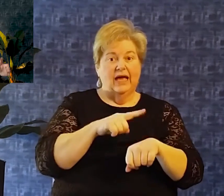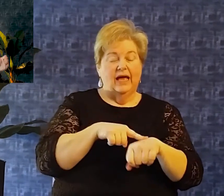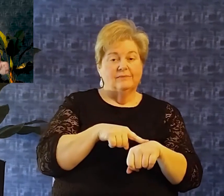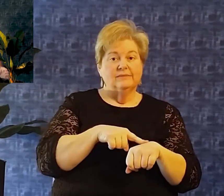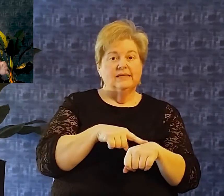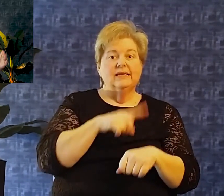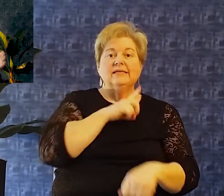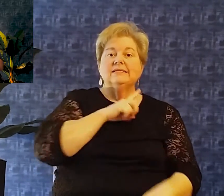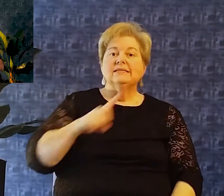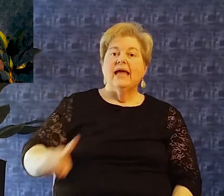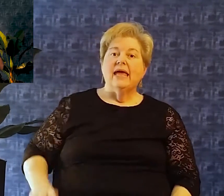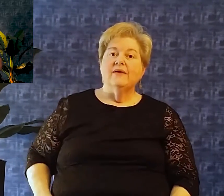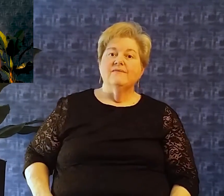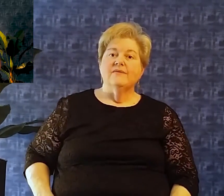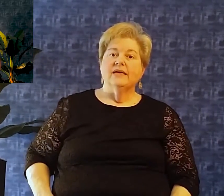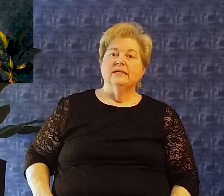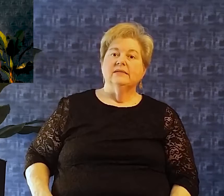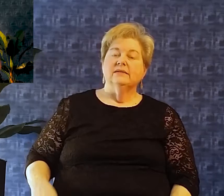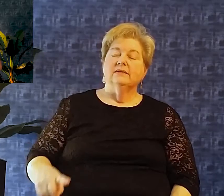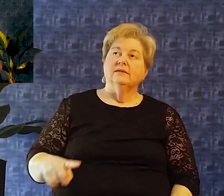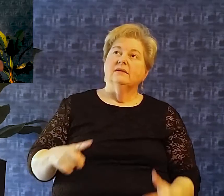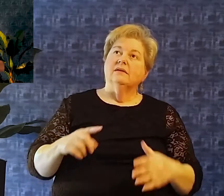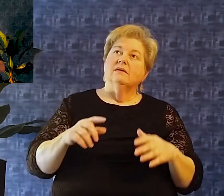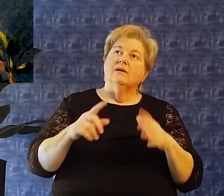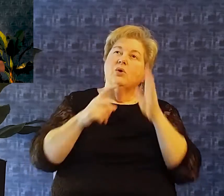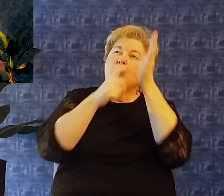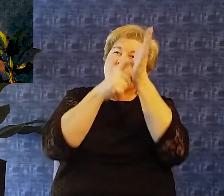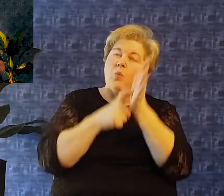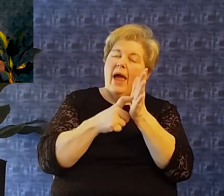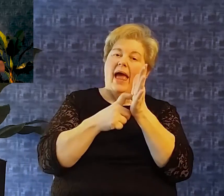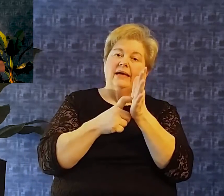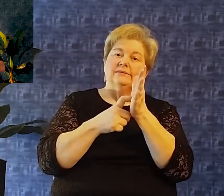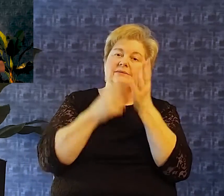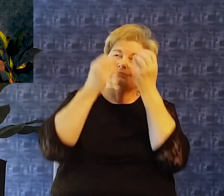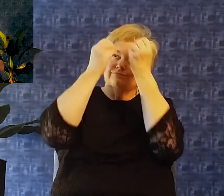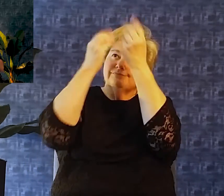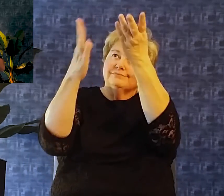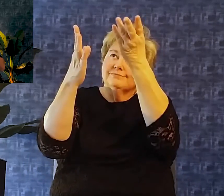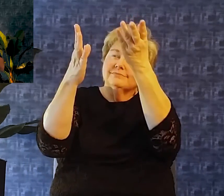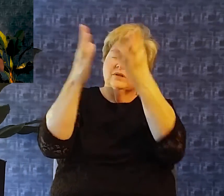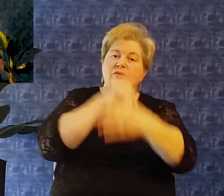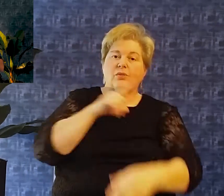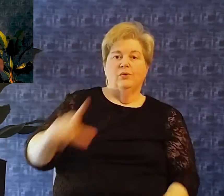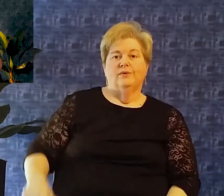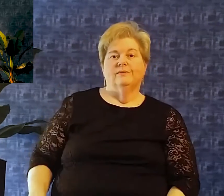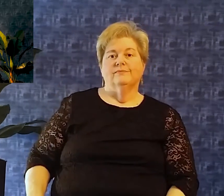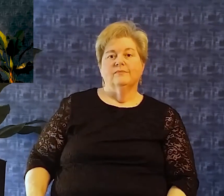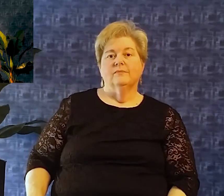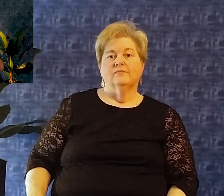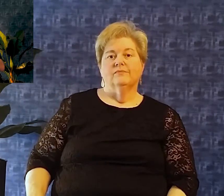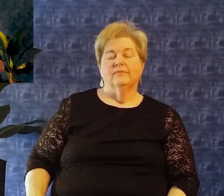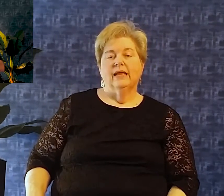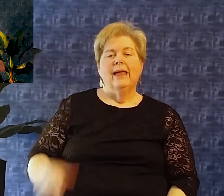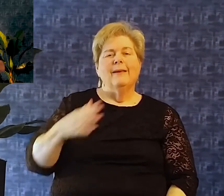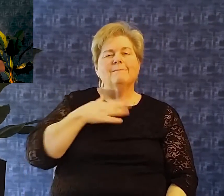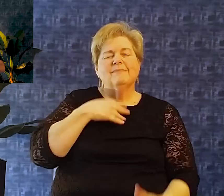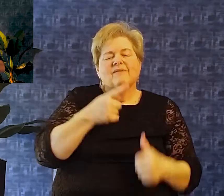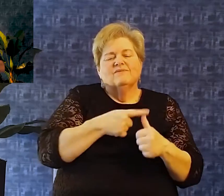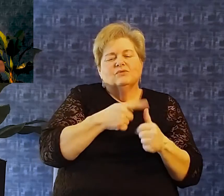Known to the lord and take my opening comments about Just as a pastor having people make a request and you have the